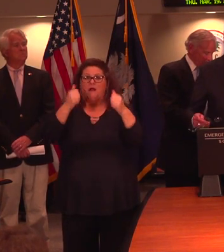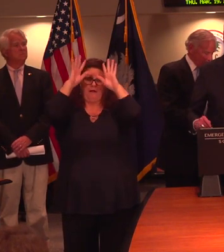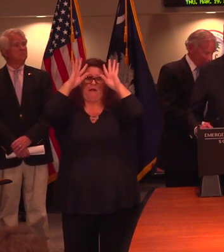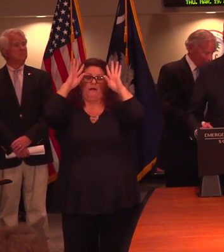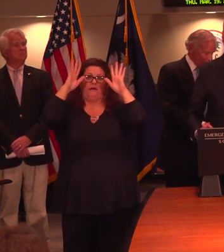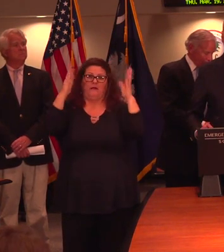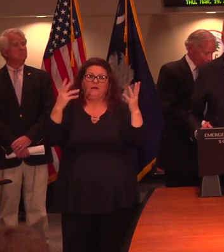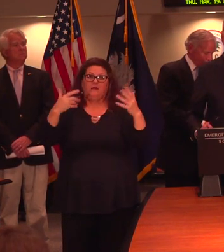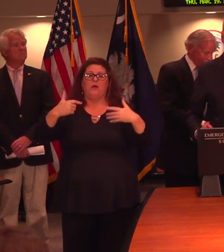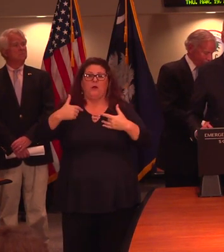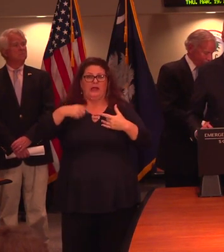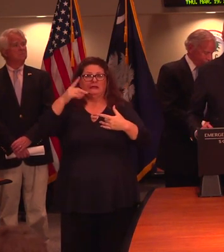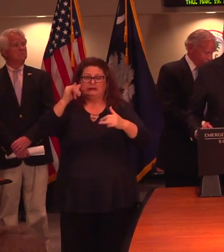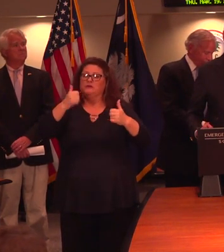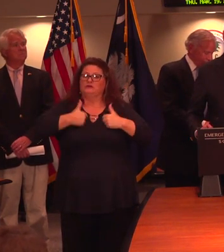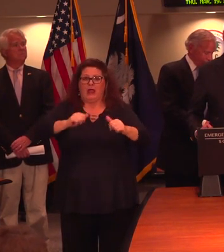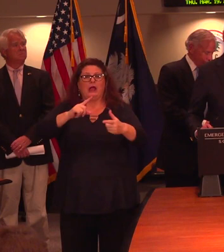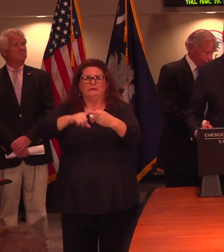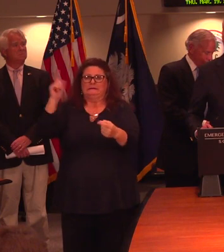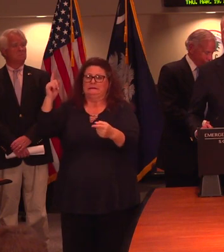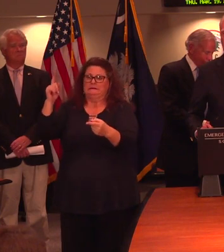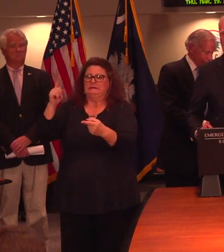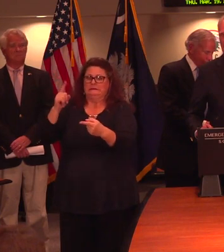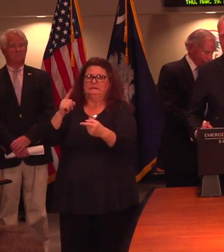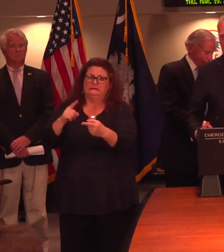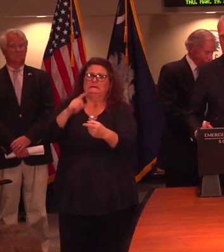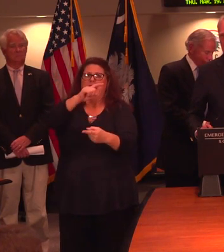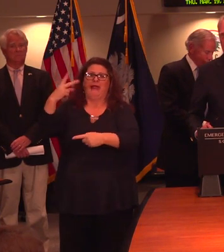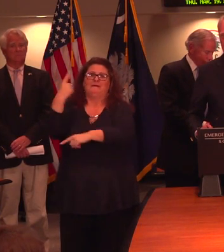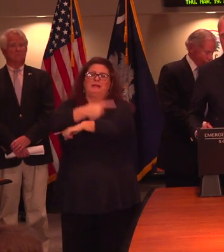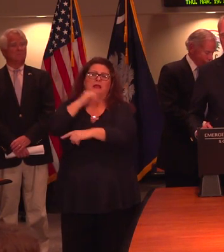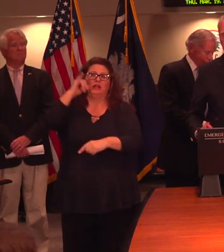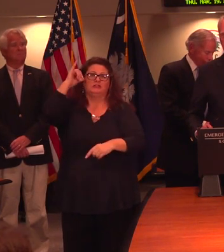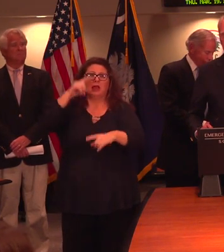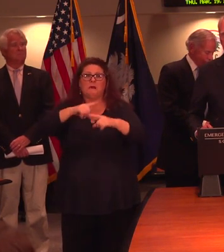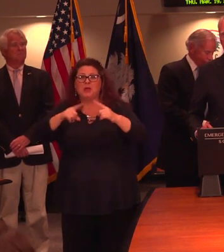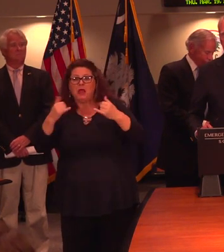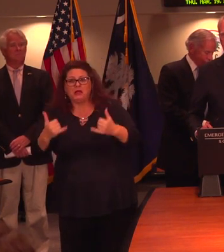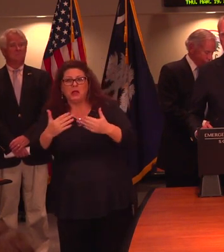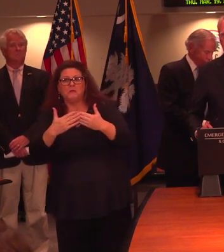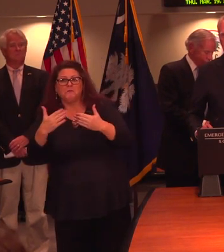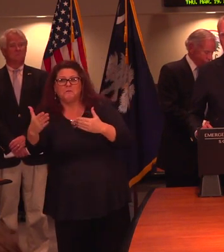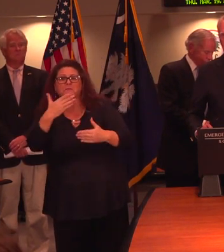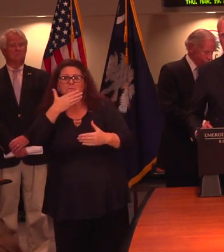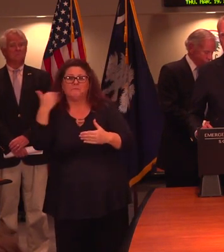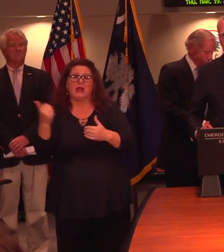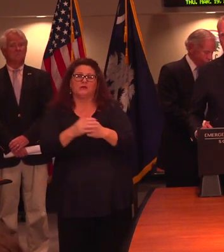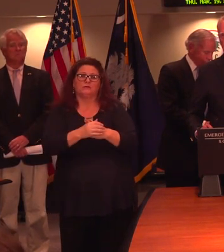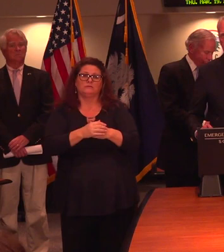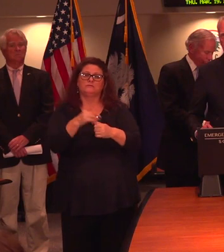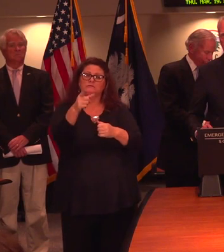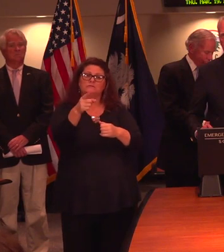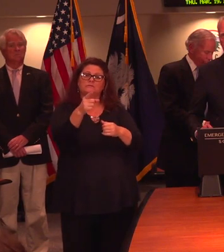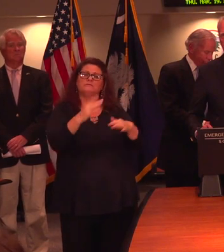capacity to it about midday, and it has been running fine ever since. Any possibility if might raise the